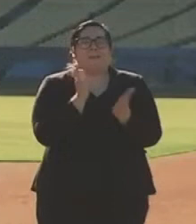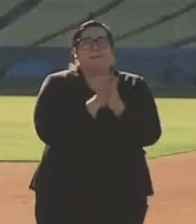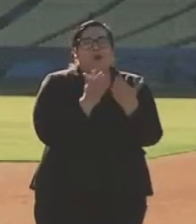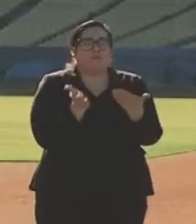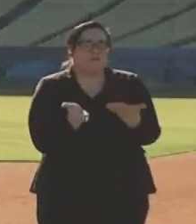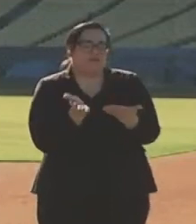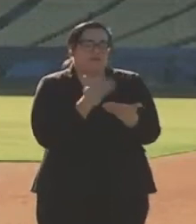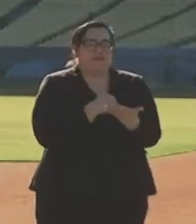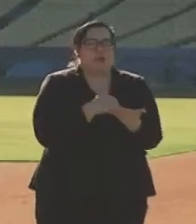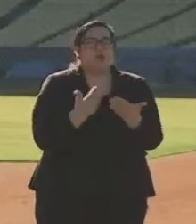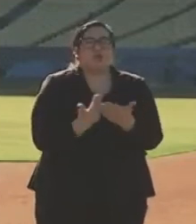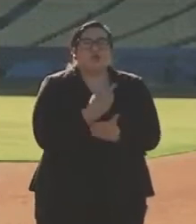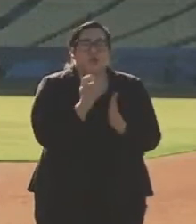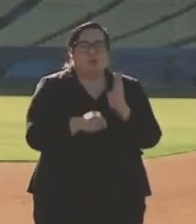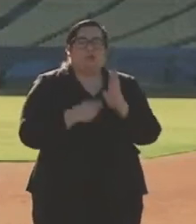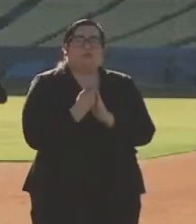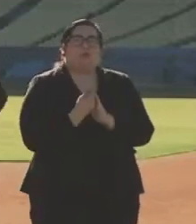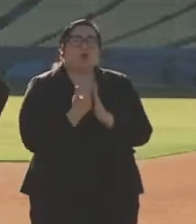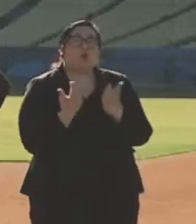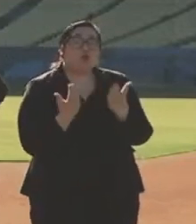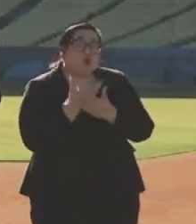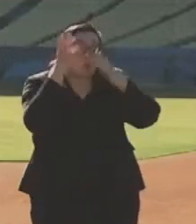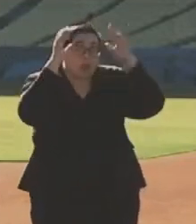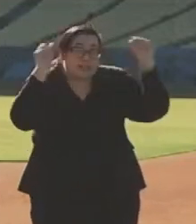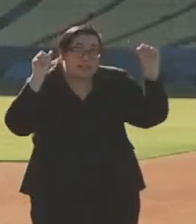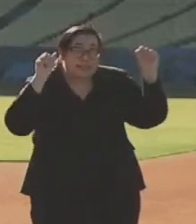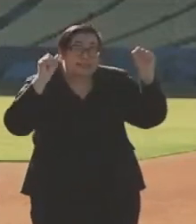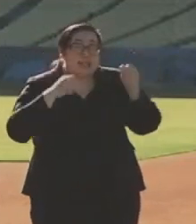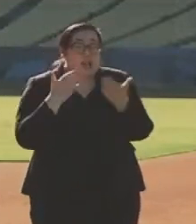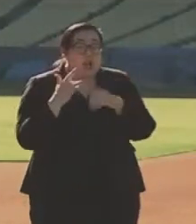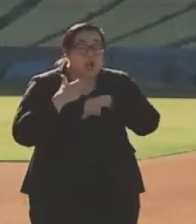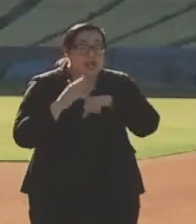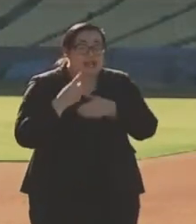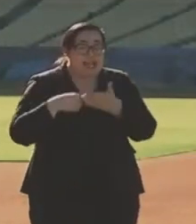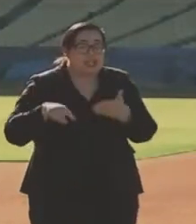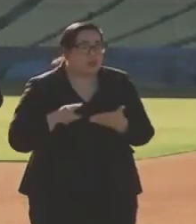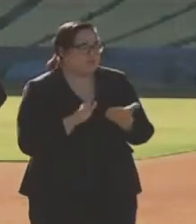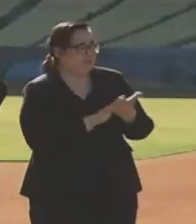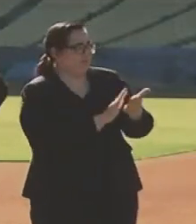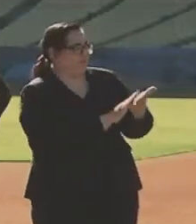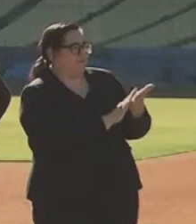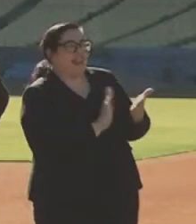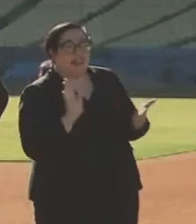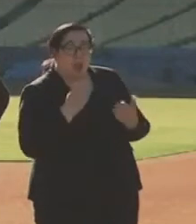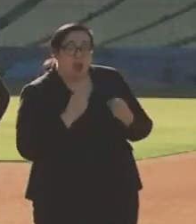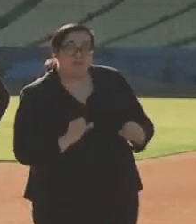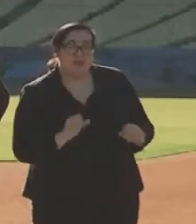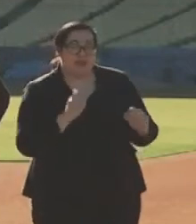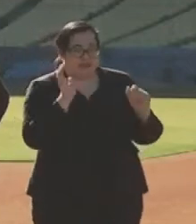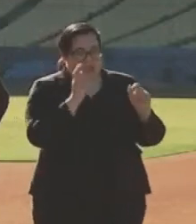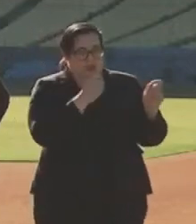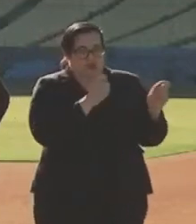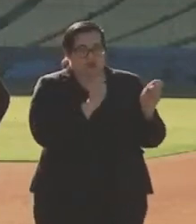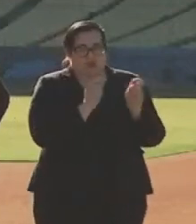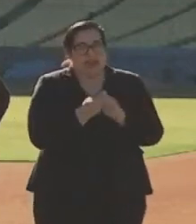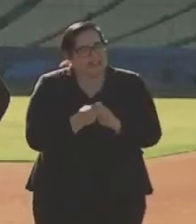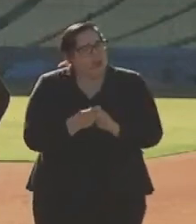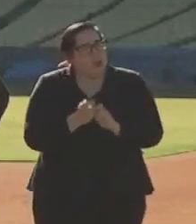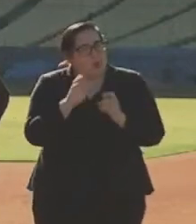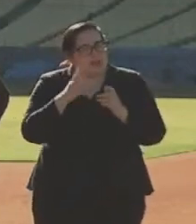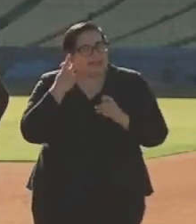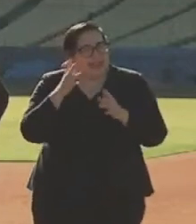administration as early as next week. The fruits of their efforts in that transition will take shape